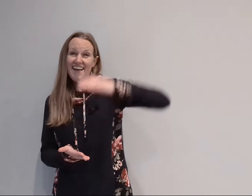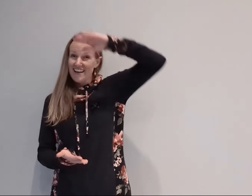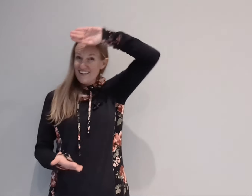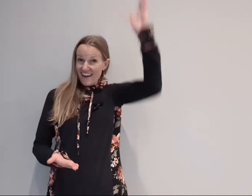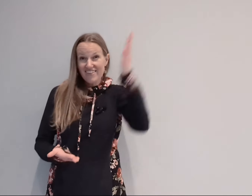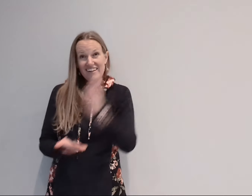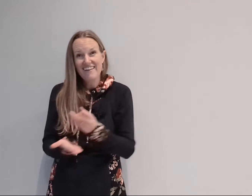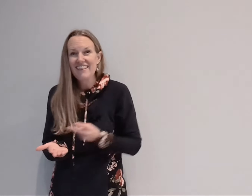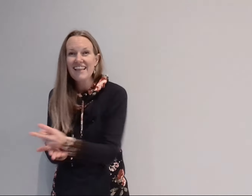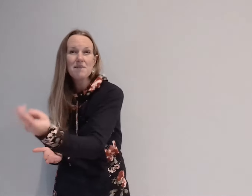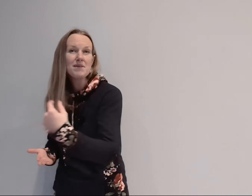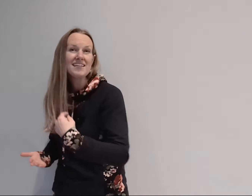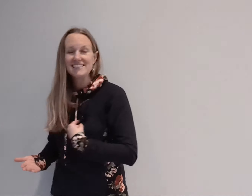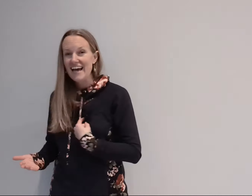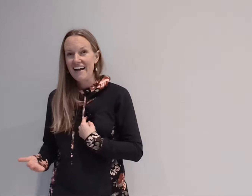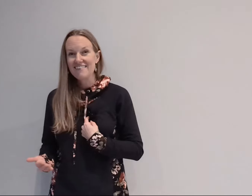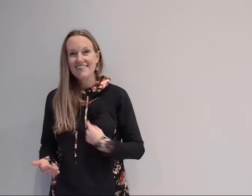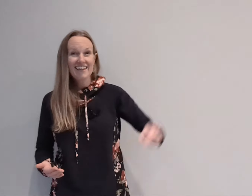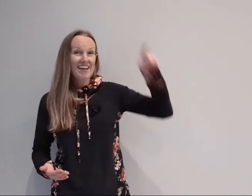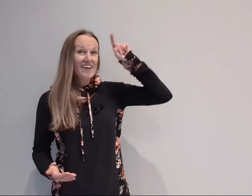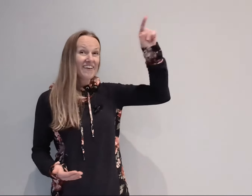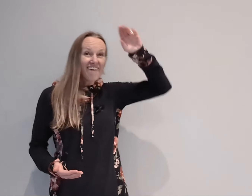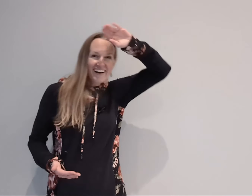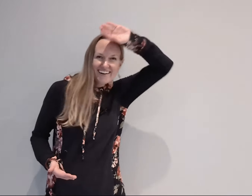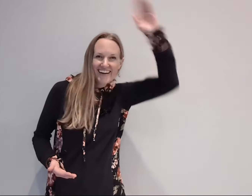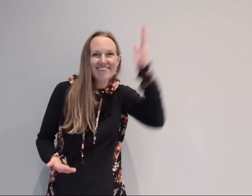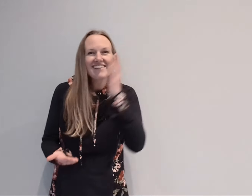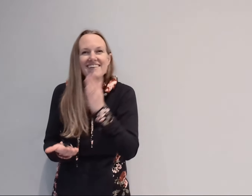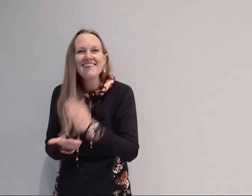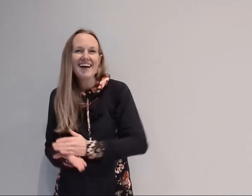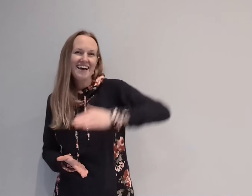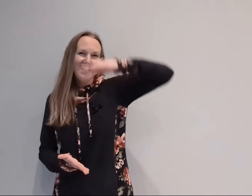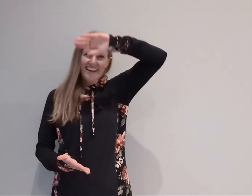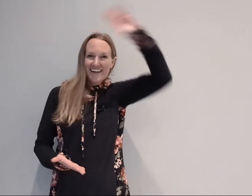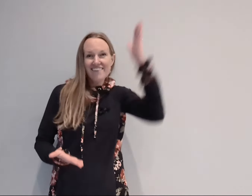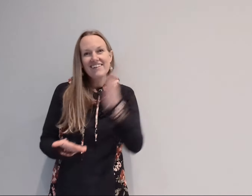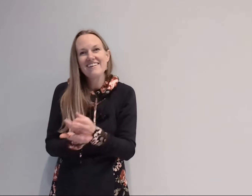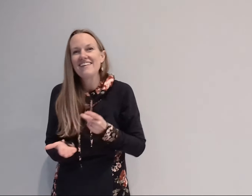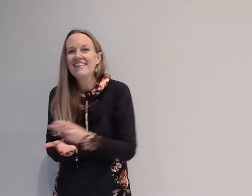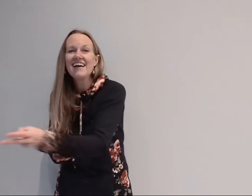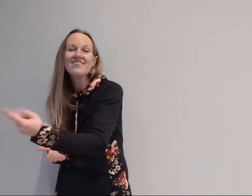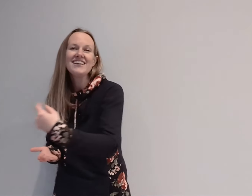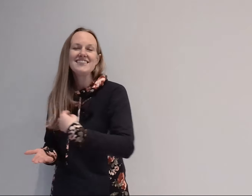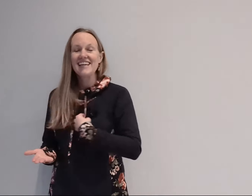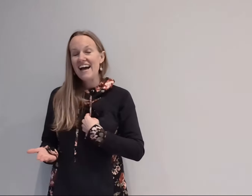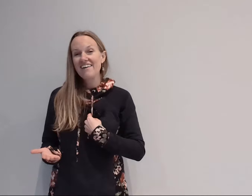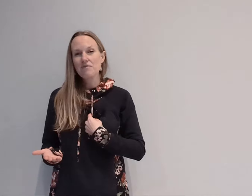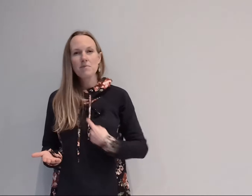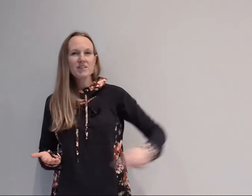never gonna let me down you're never gonna let never gonna let me down and one more